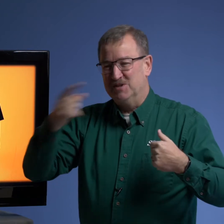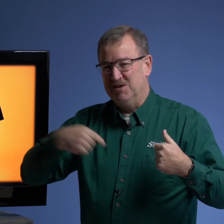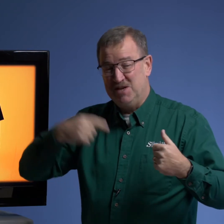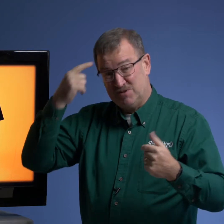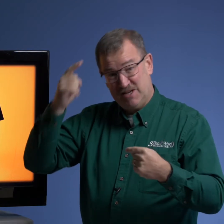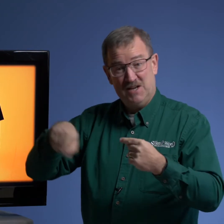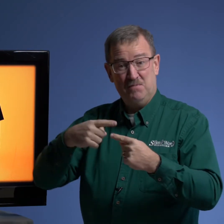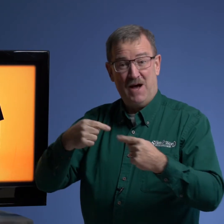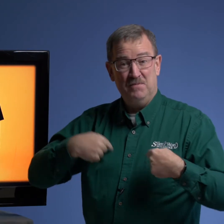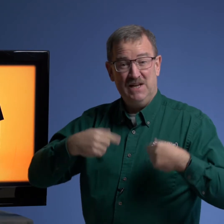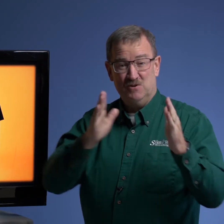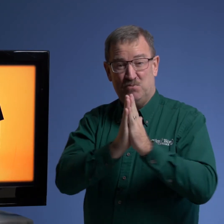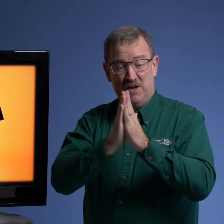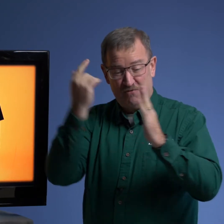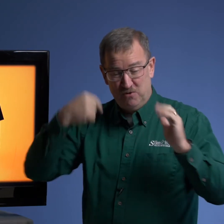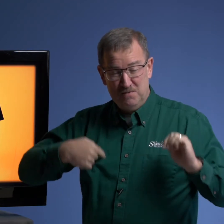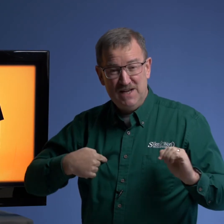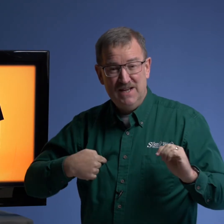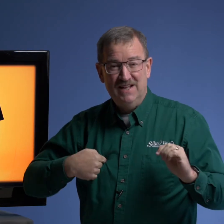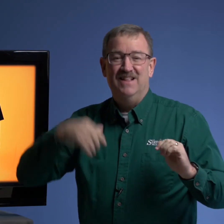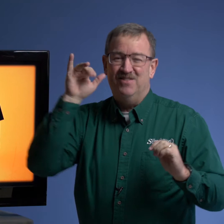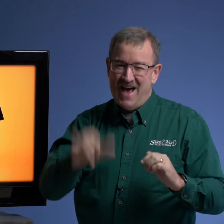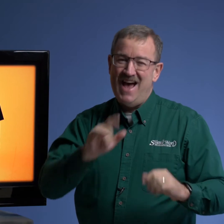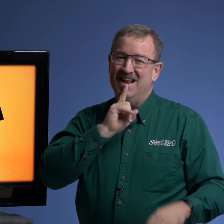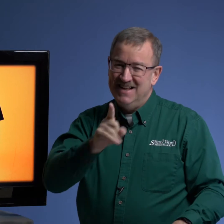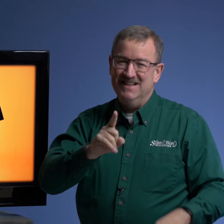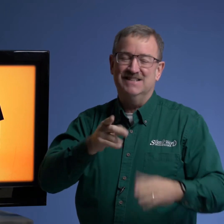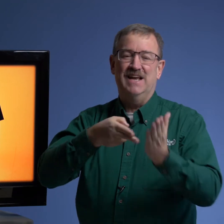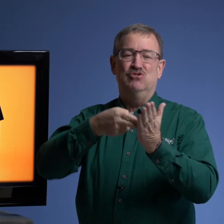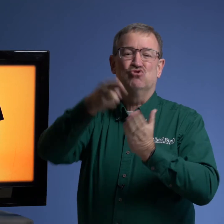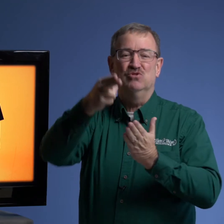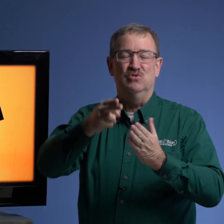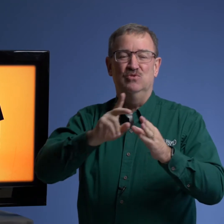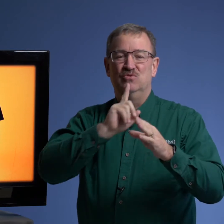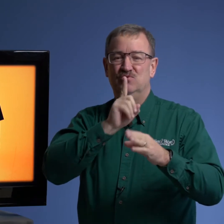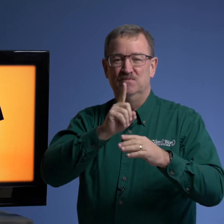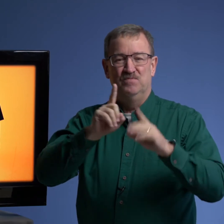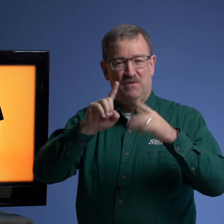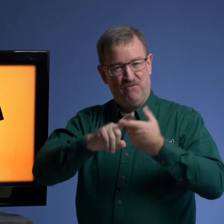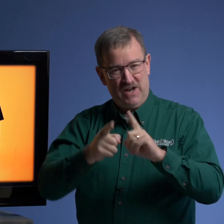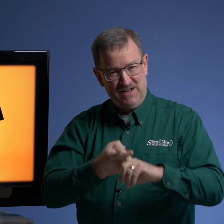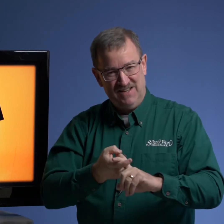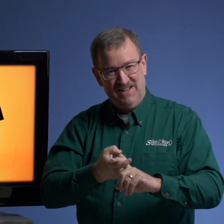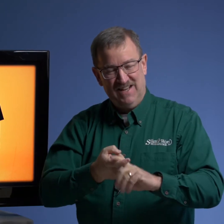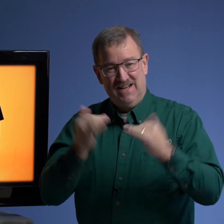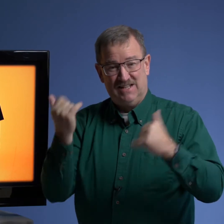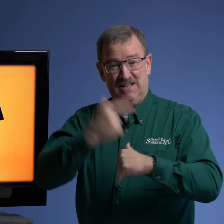to tell me he was thinking about me he was praying for me that is a true friend and today